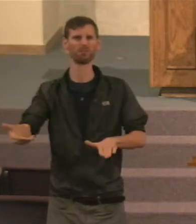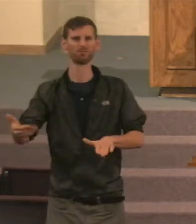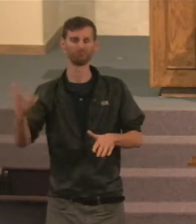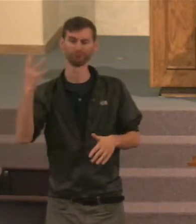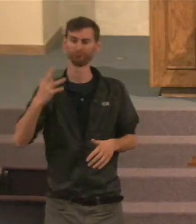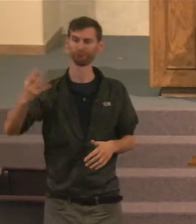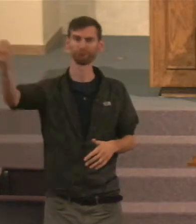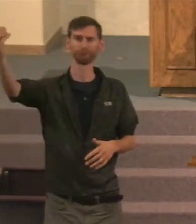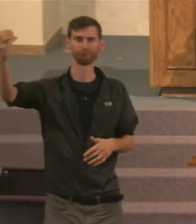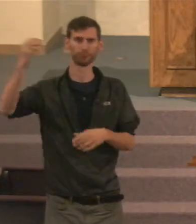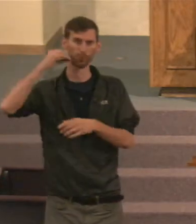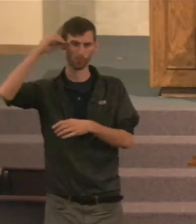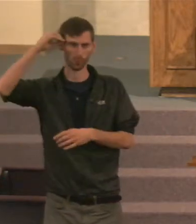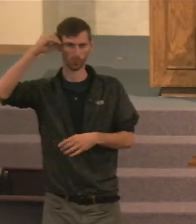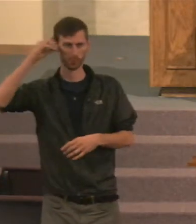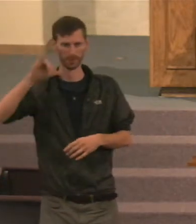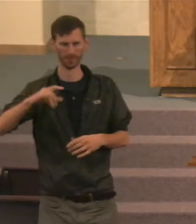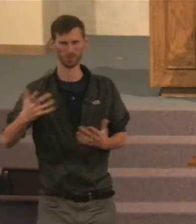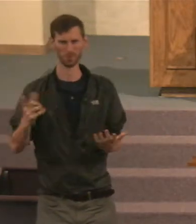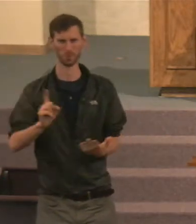What is that eternal home?